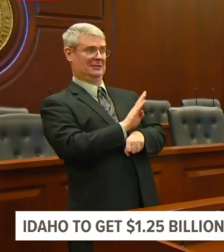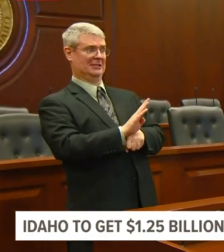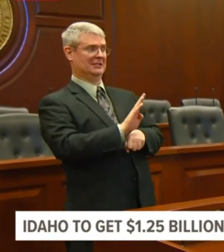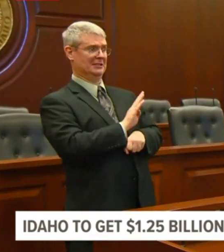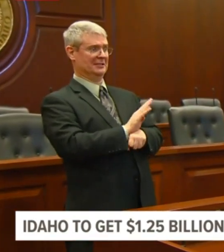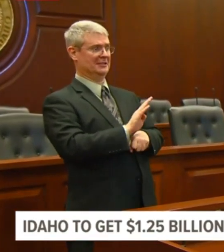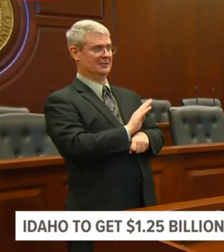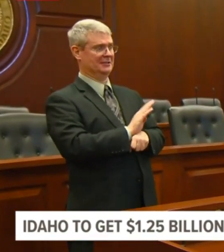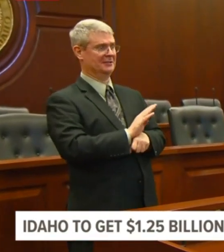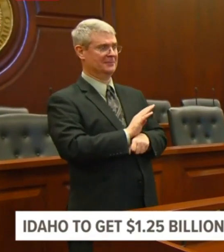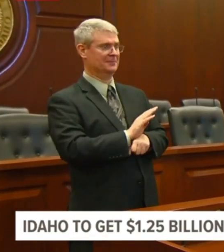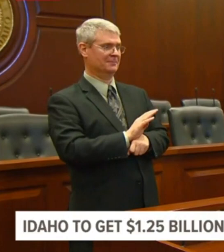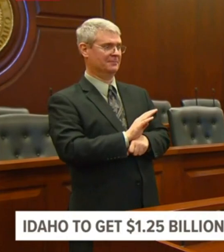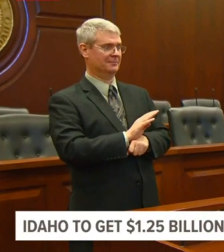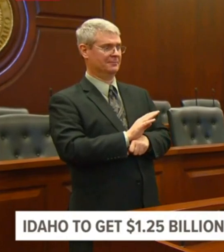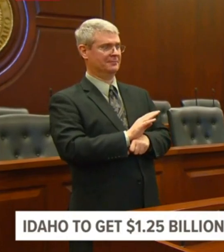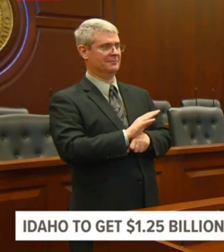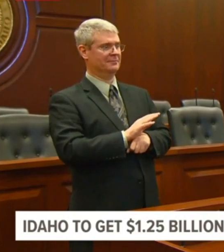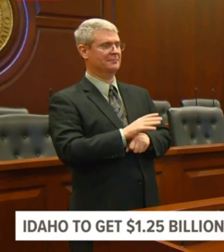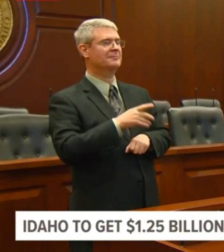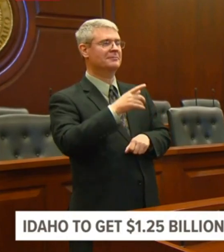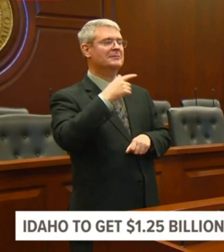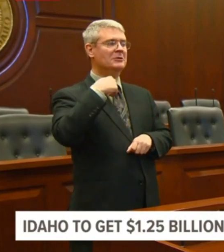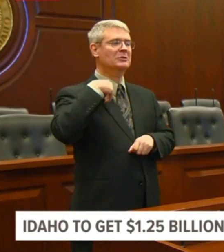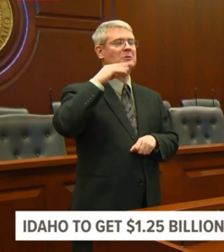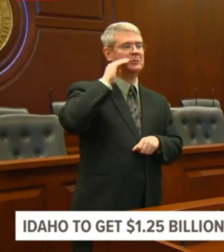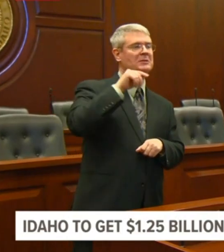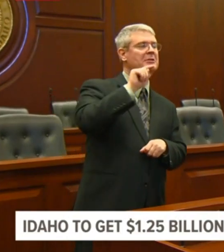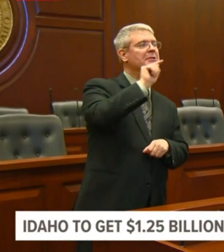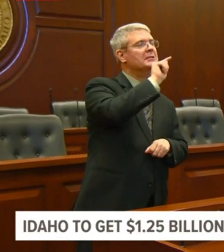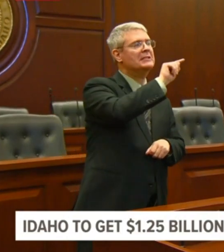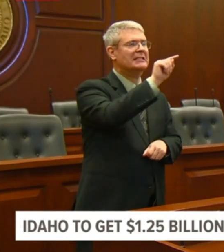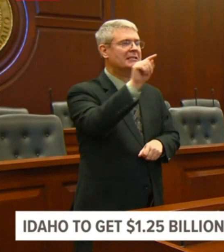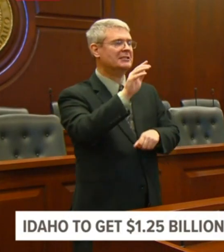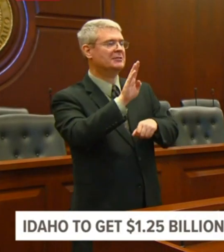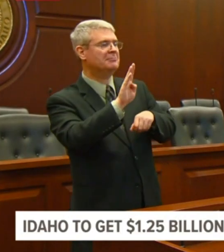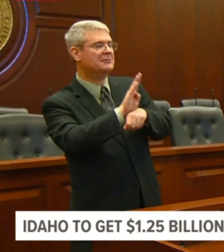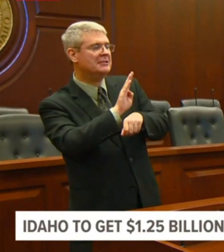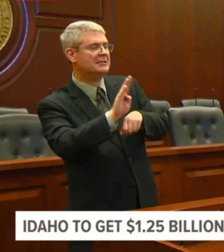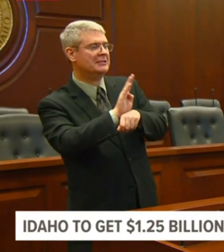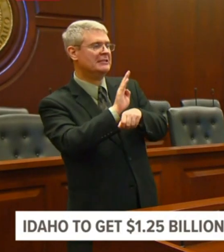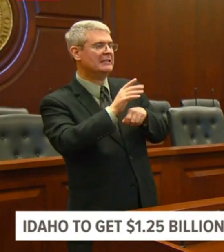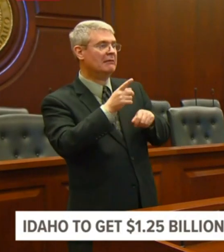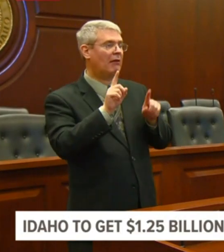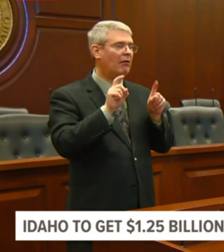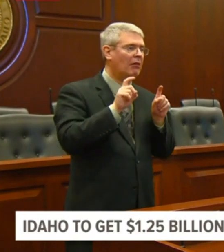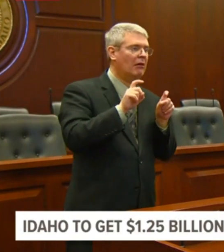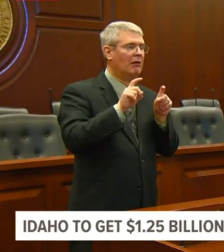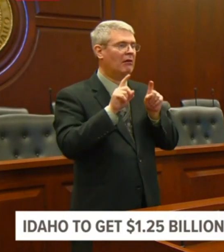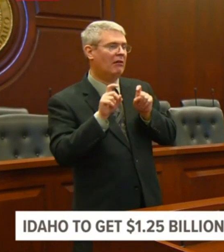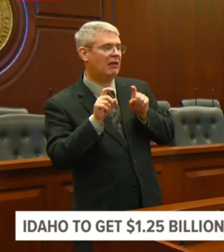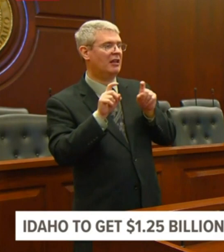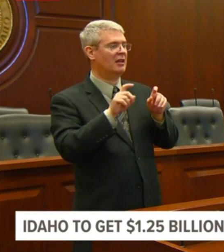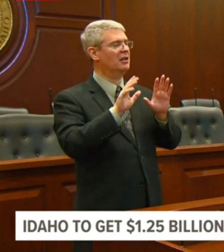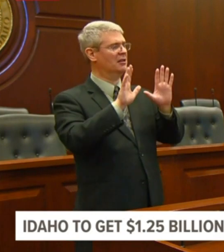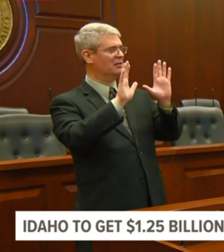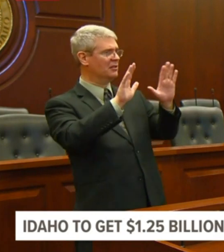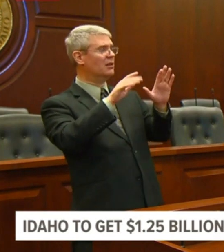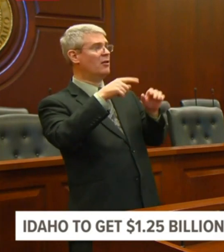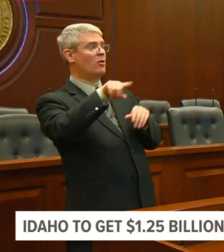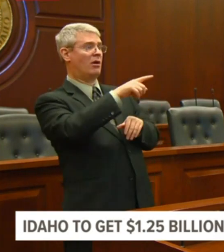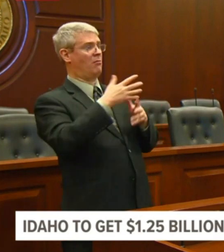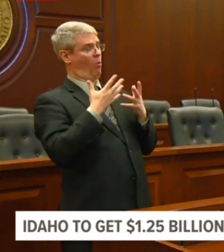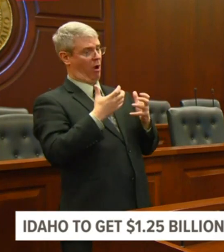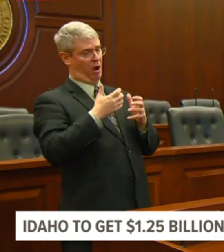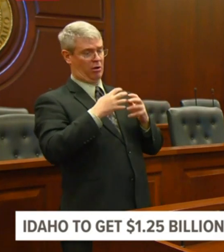there are businesses that were, you know, we'll go. But the ones that want to stay, we want to do all we can to help them because that's,